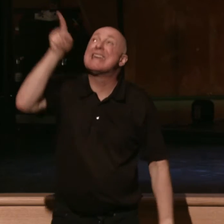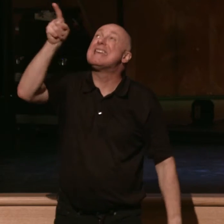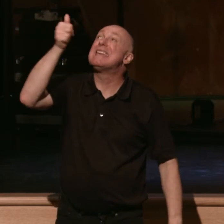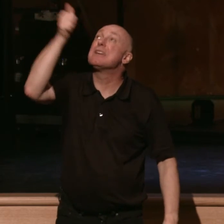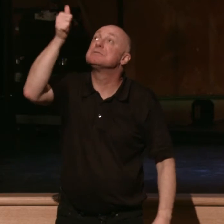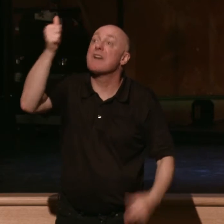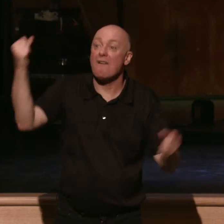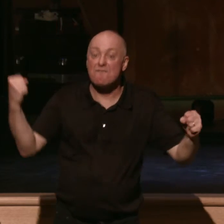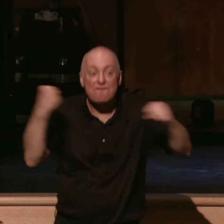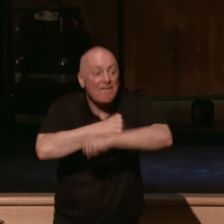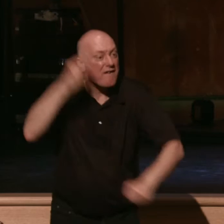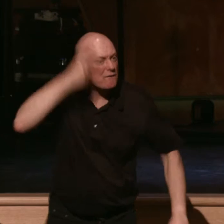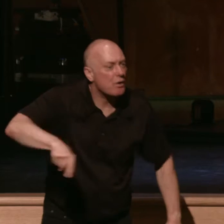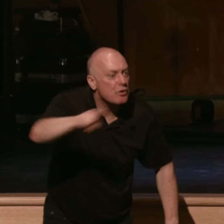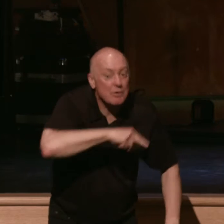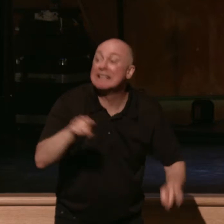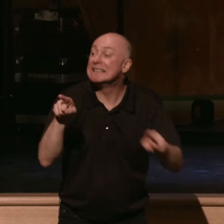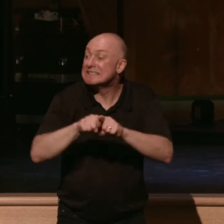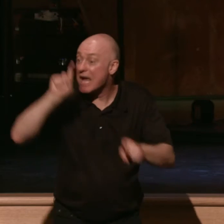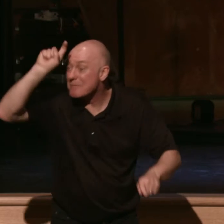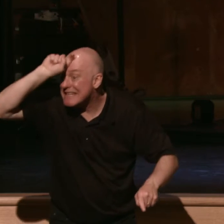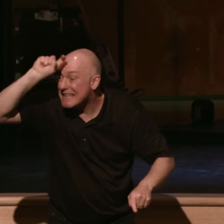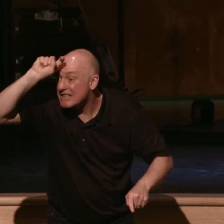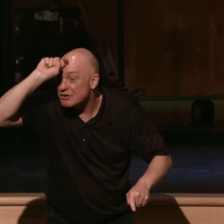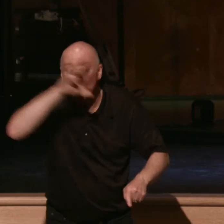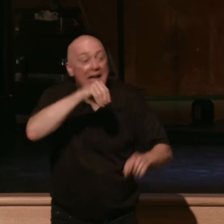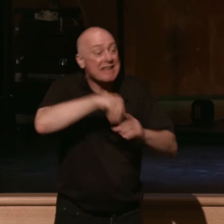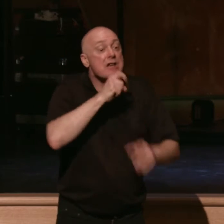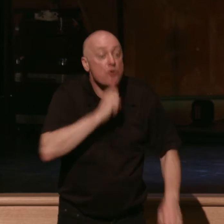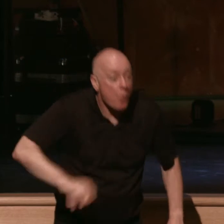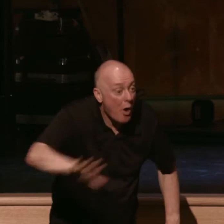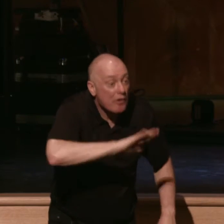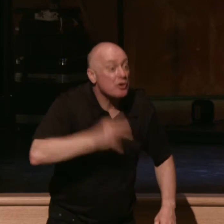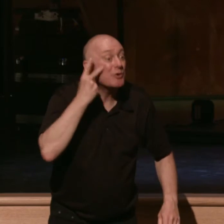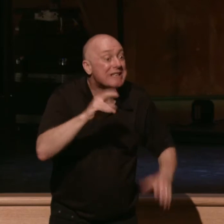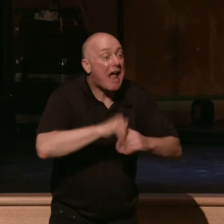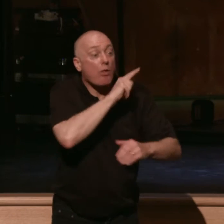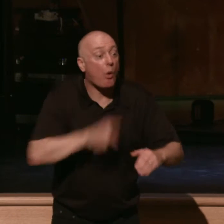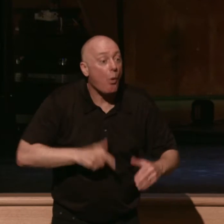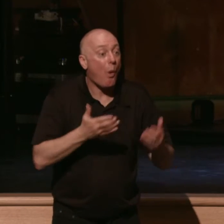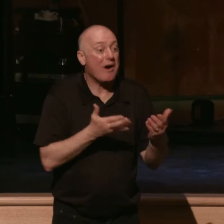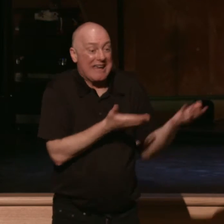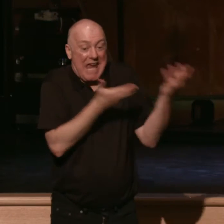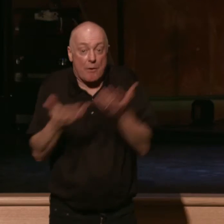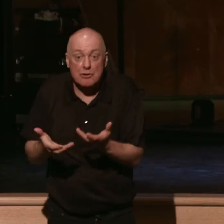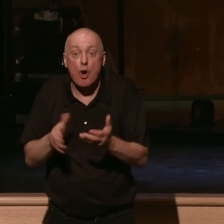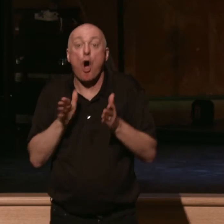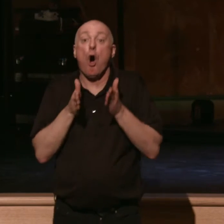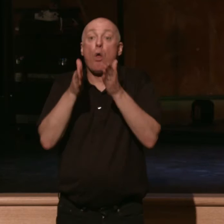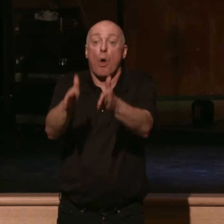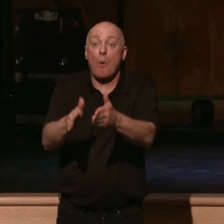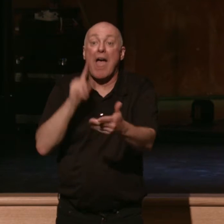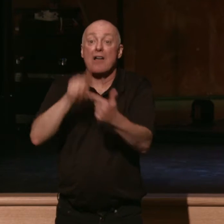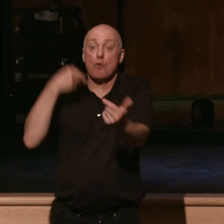you just as he did for you in Egypt before your eyes and in the wilderness where you have seen how the Lord your God carried you all the way until you came to this place.